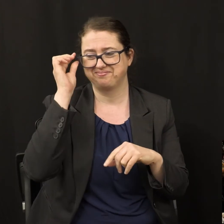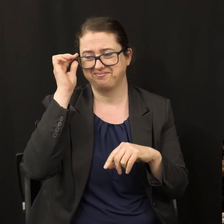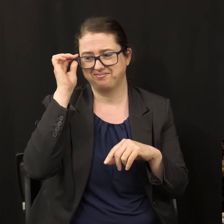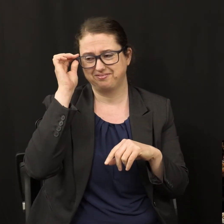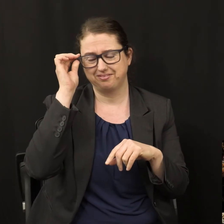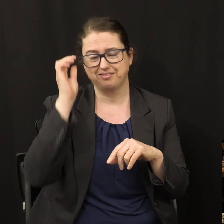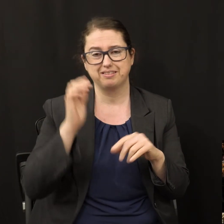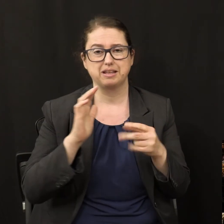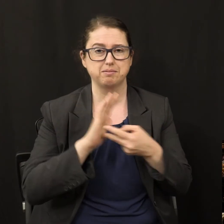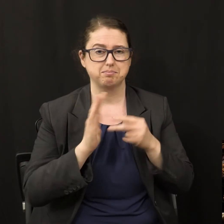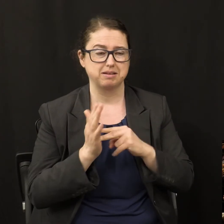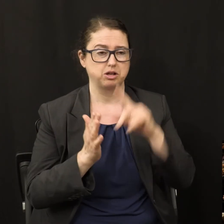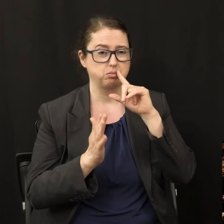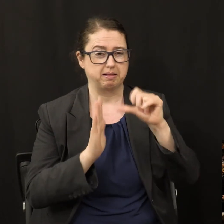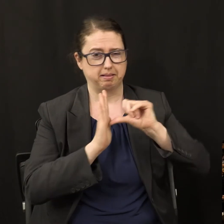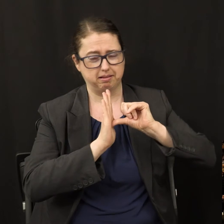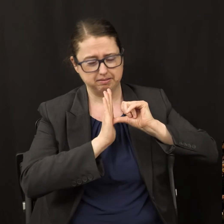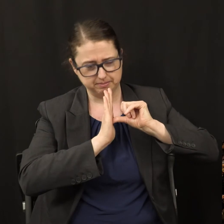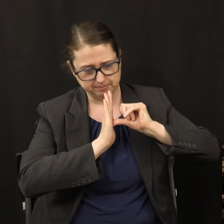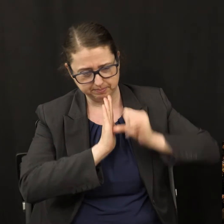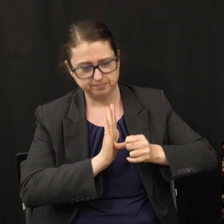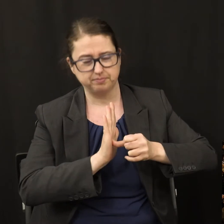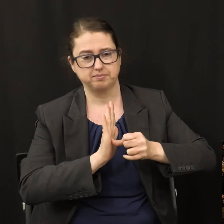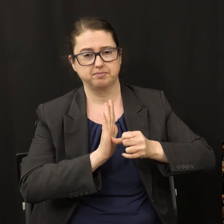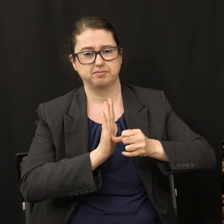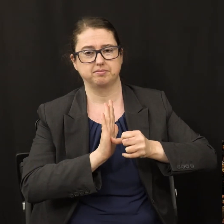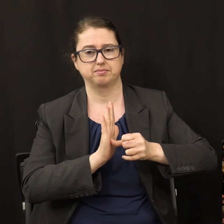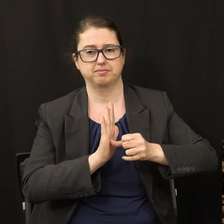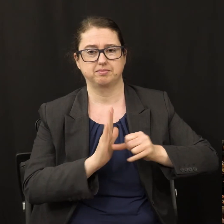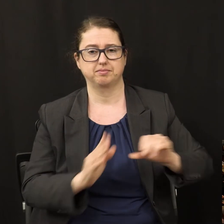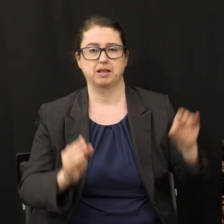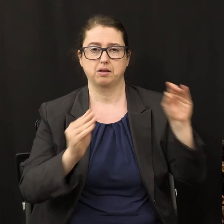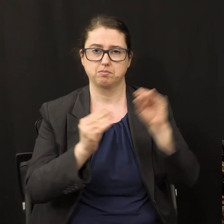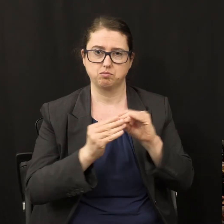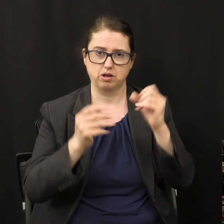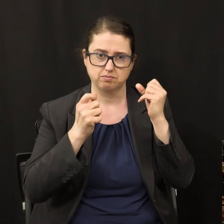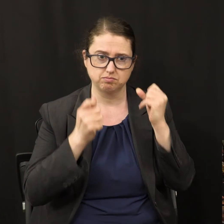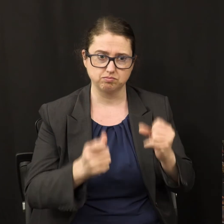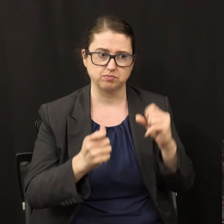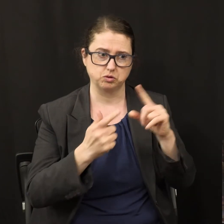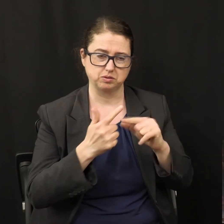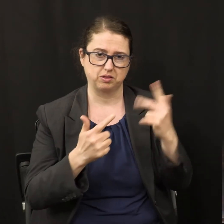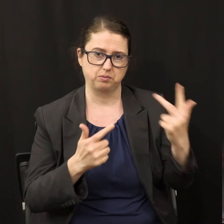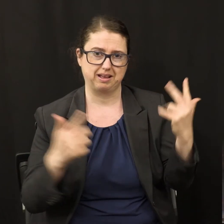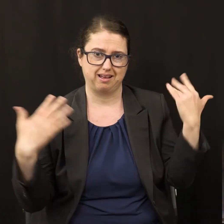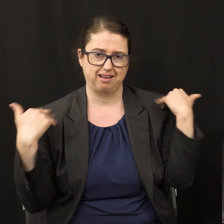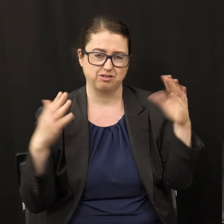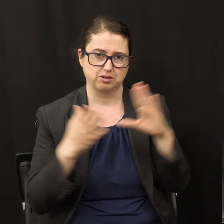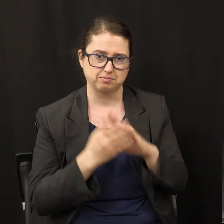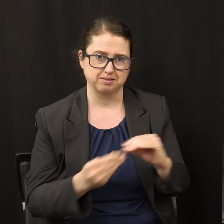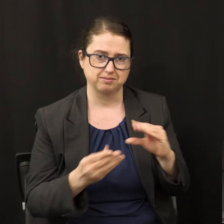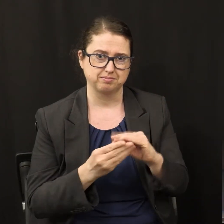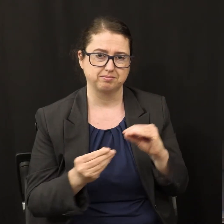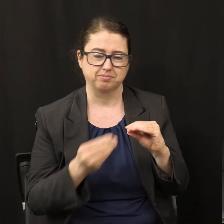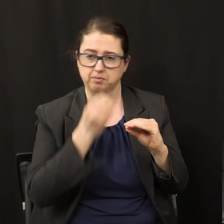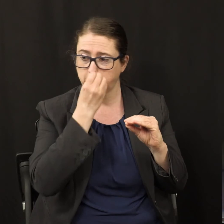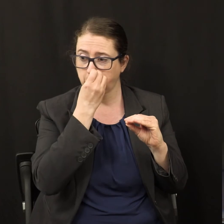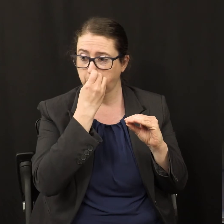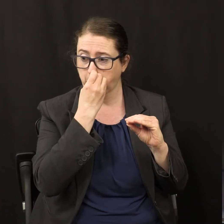intensifies and gives more power to the three angels' message. It is actually related to the three angels'